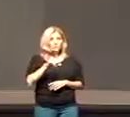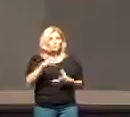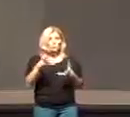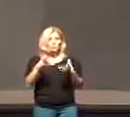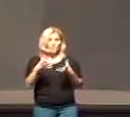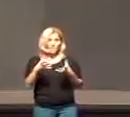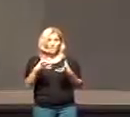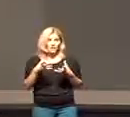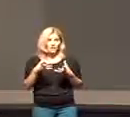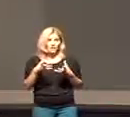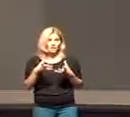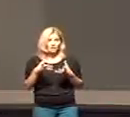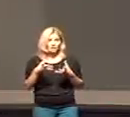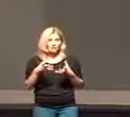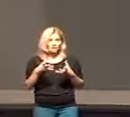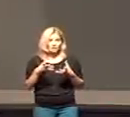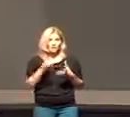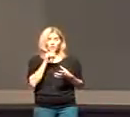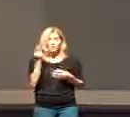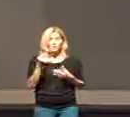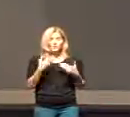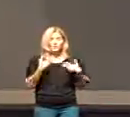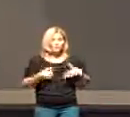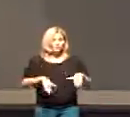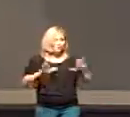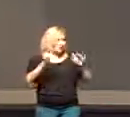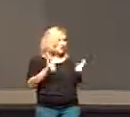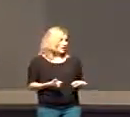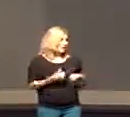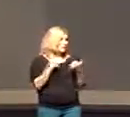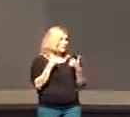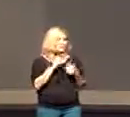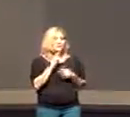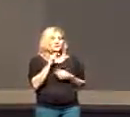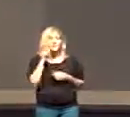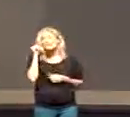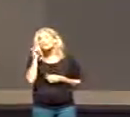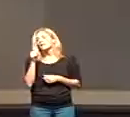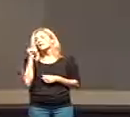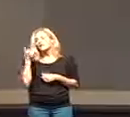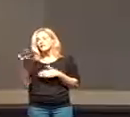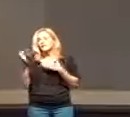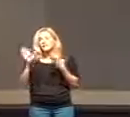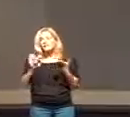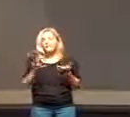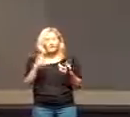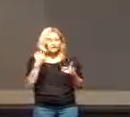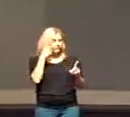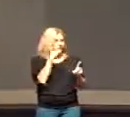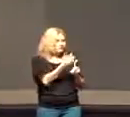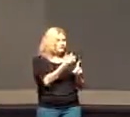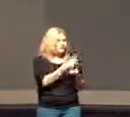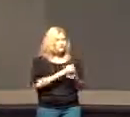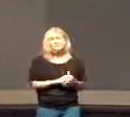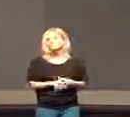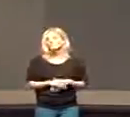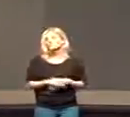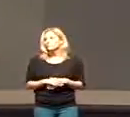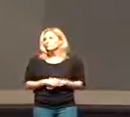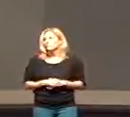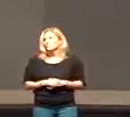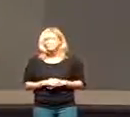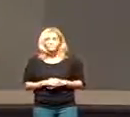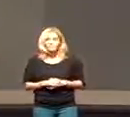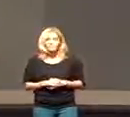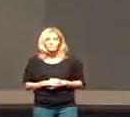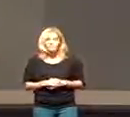willing to not only give our lives literally but we must daily die to self it's a recognition that our